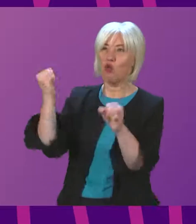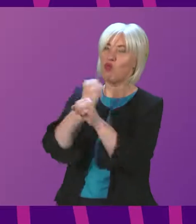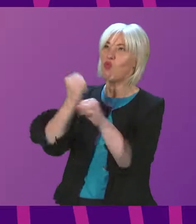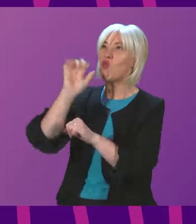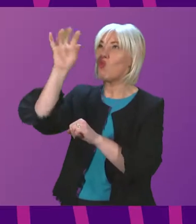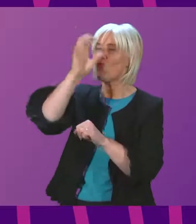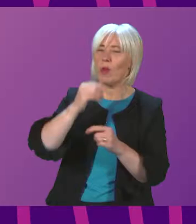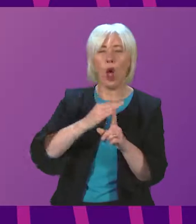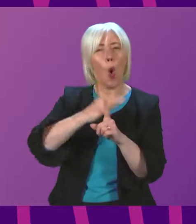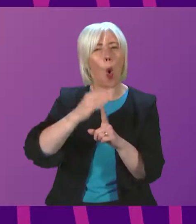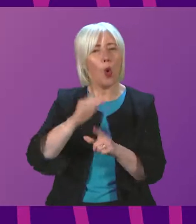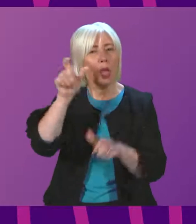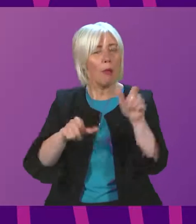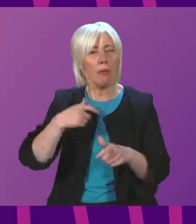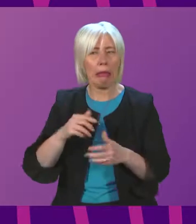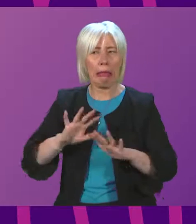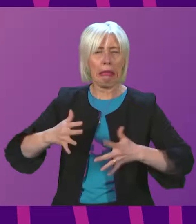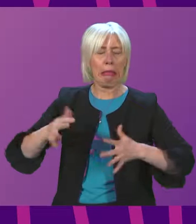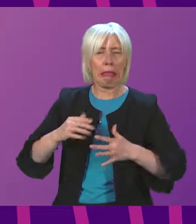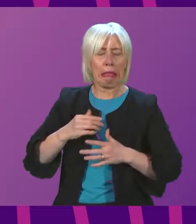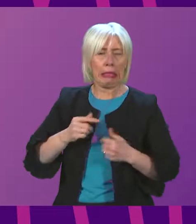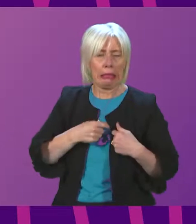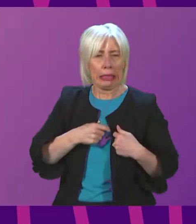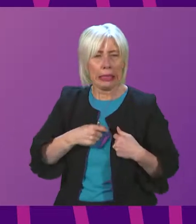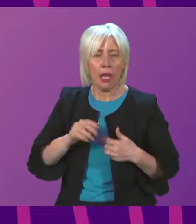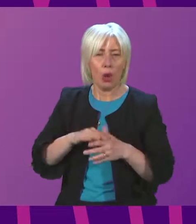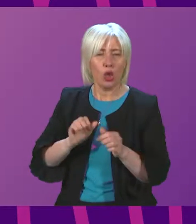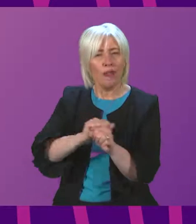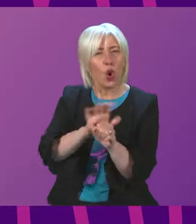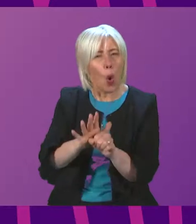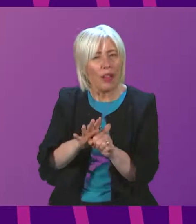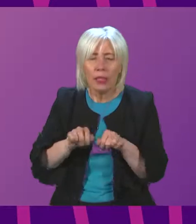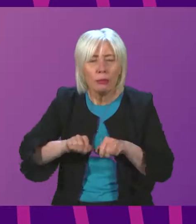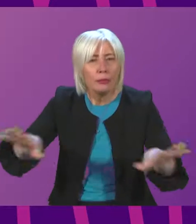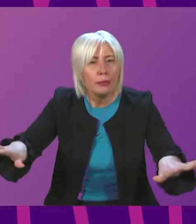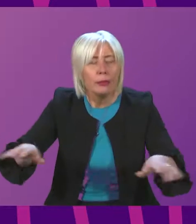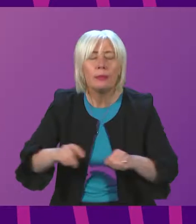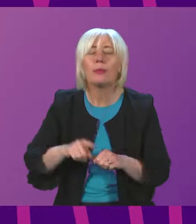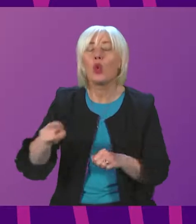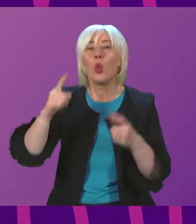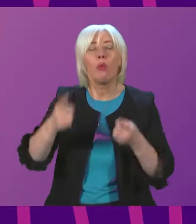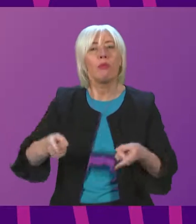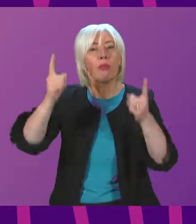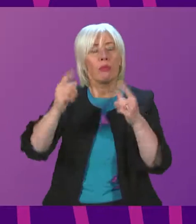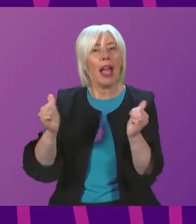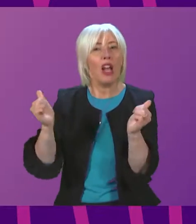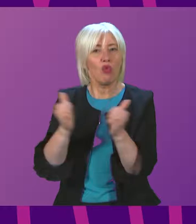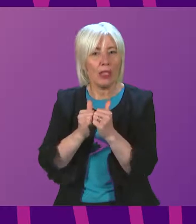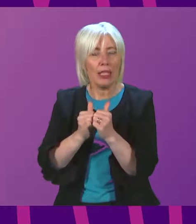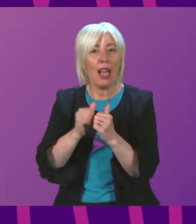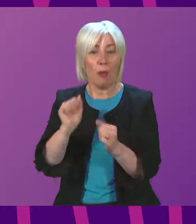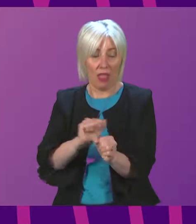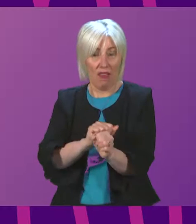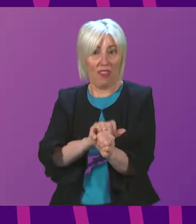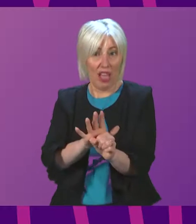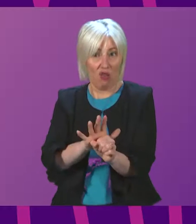amongst older people due to the spread of the new strains of COVID. Does the Cabinet Secretary agree that the prevalence of the virus